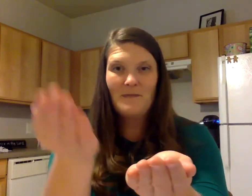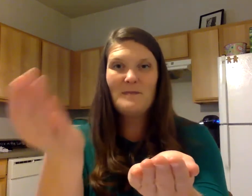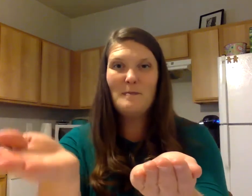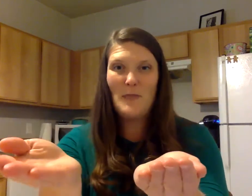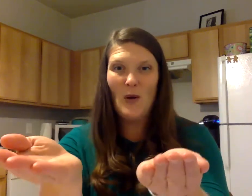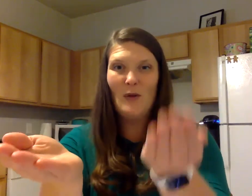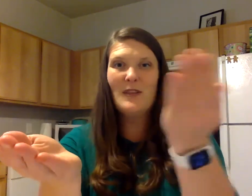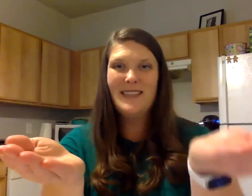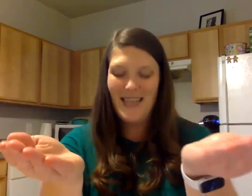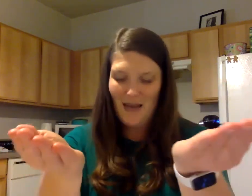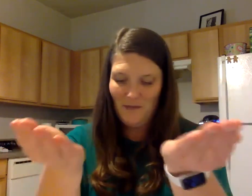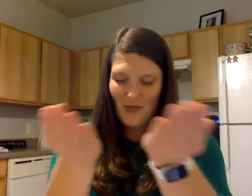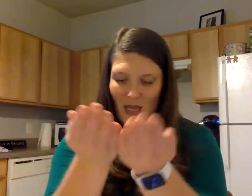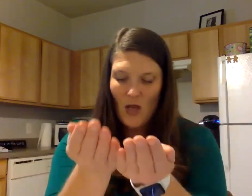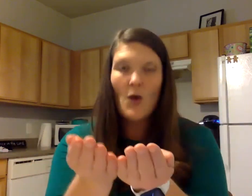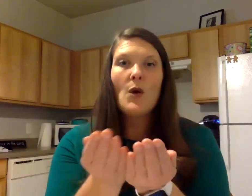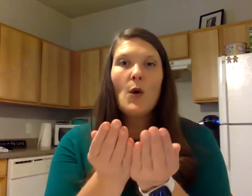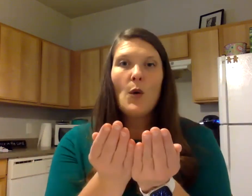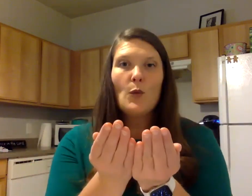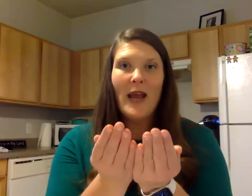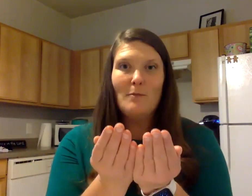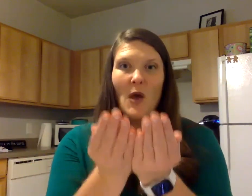birthday. Day. Rainbow.